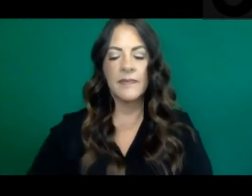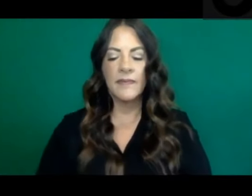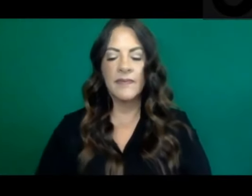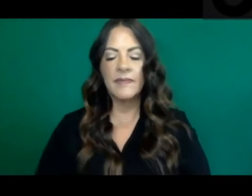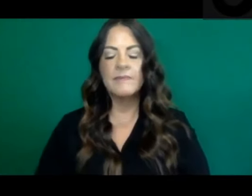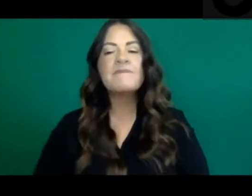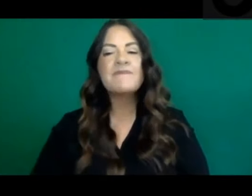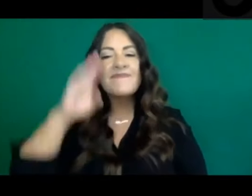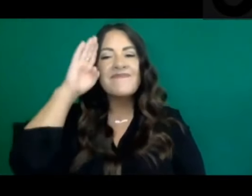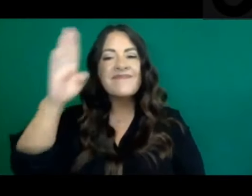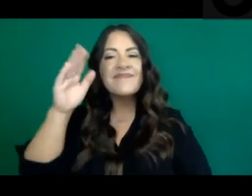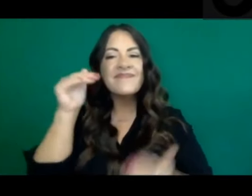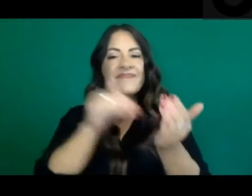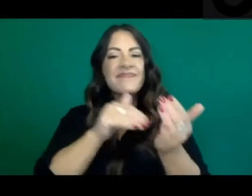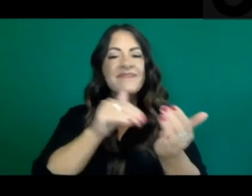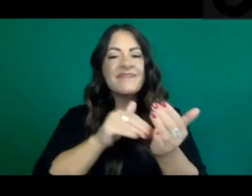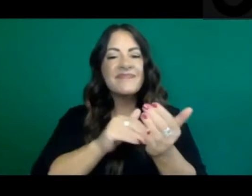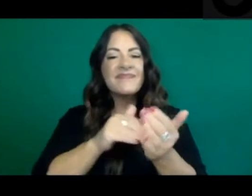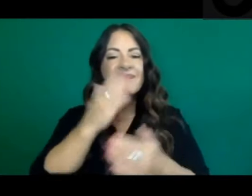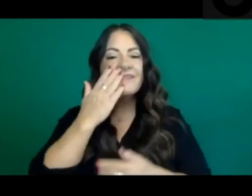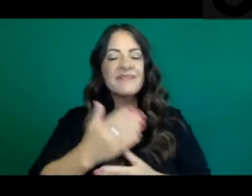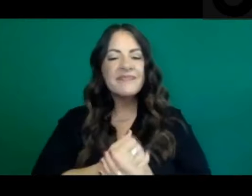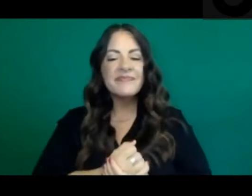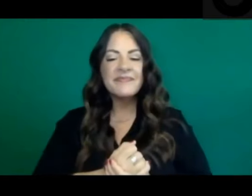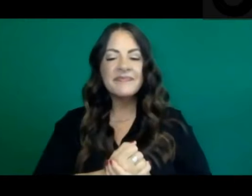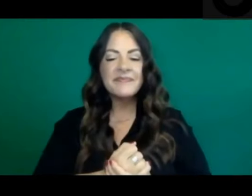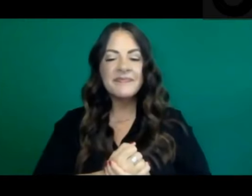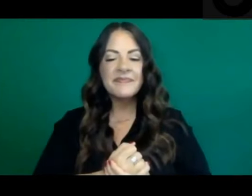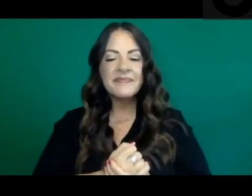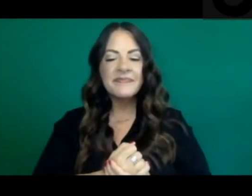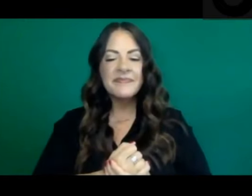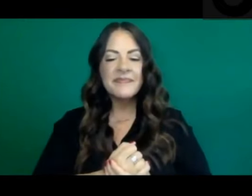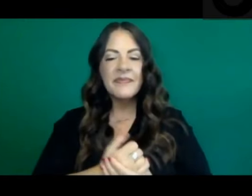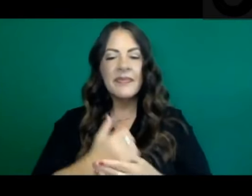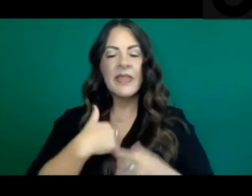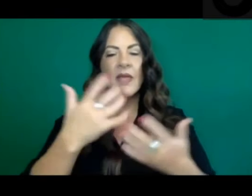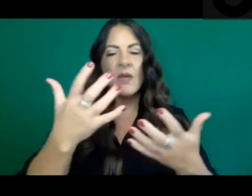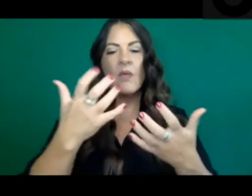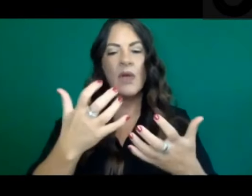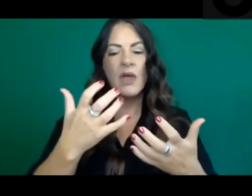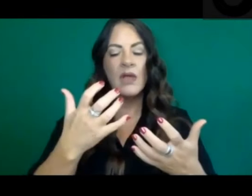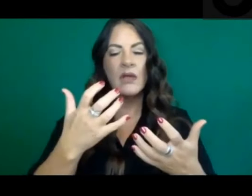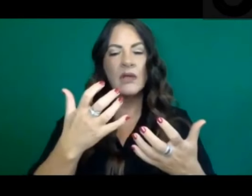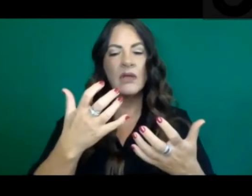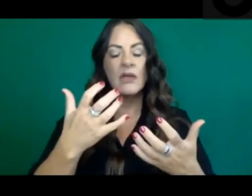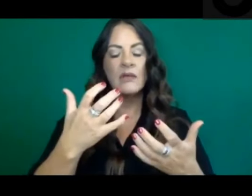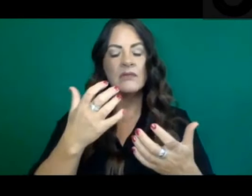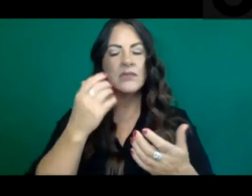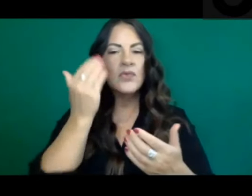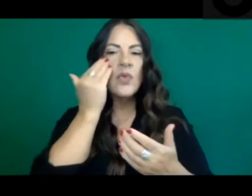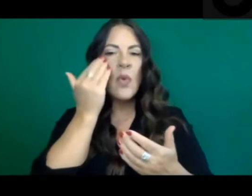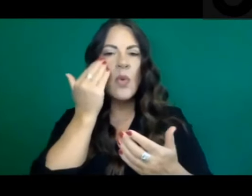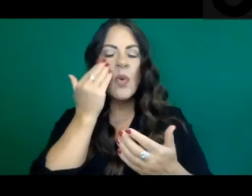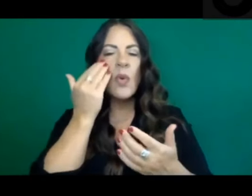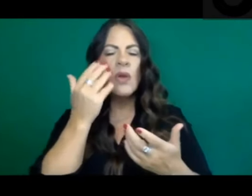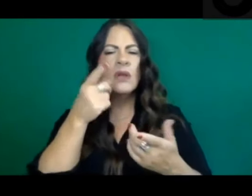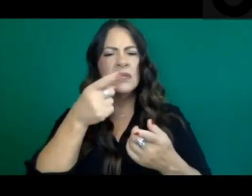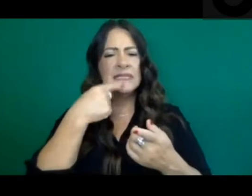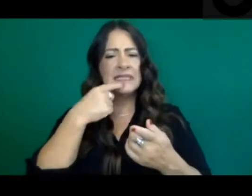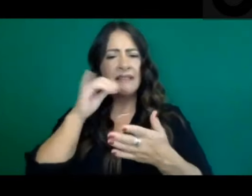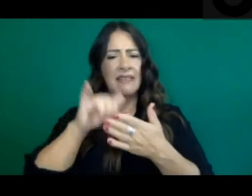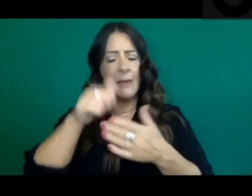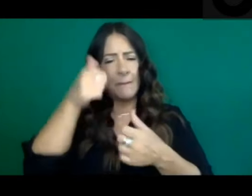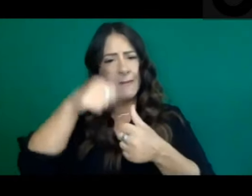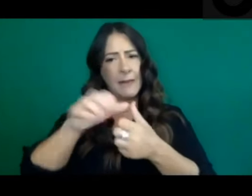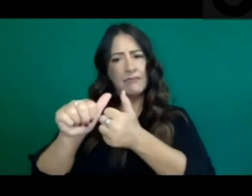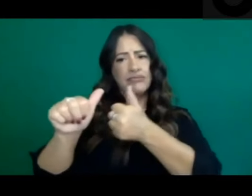Hi doctor, how are you doing? Great Phil, how are you? I just want to find out if the backlog and the data has been